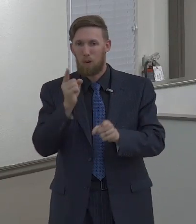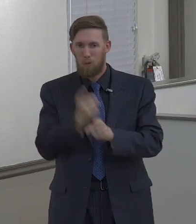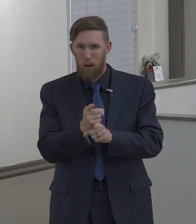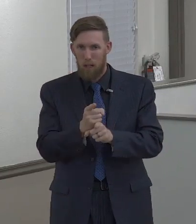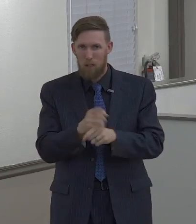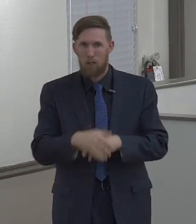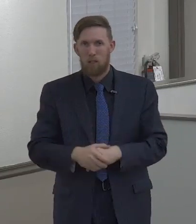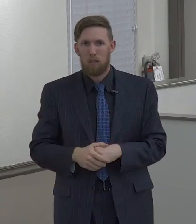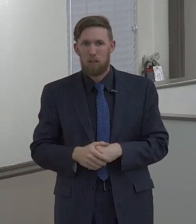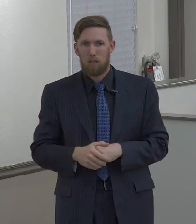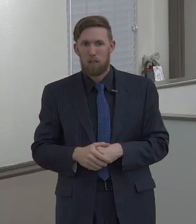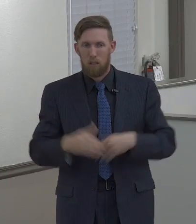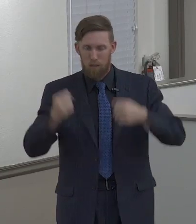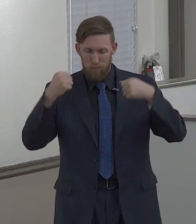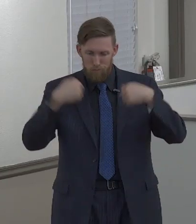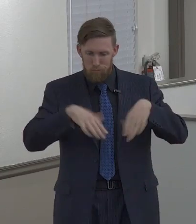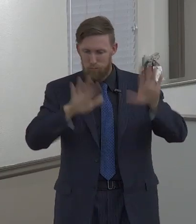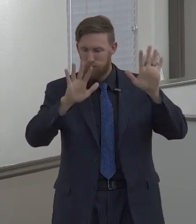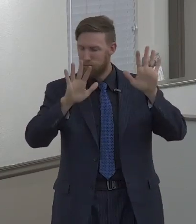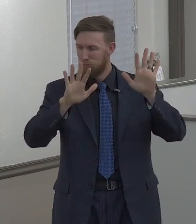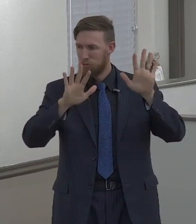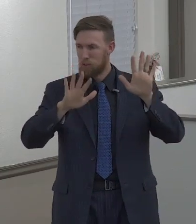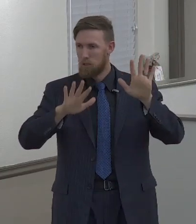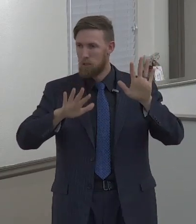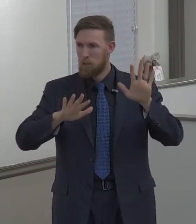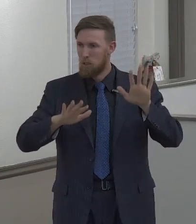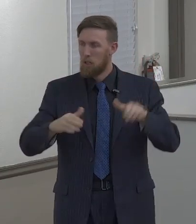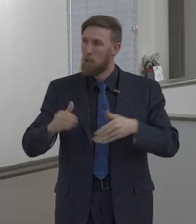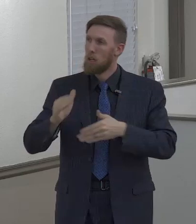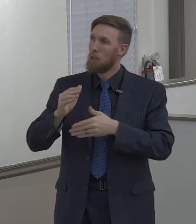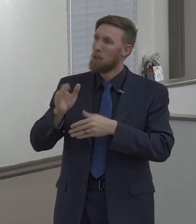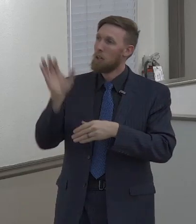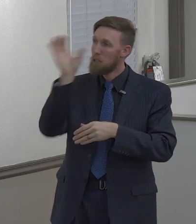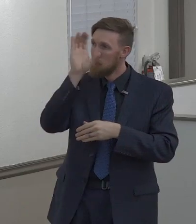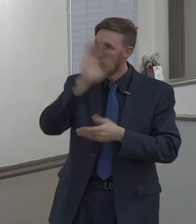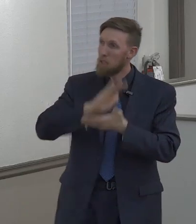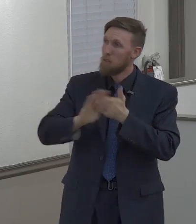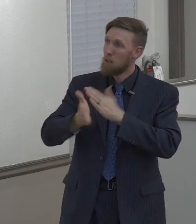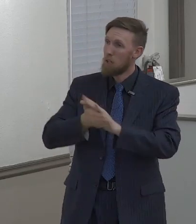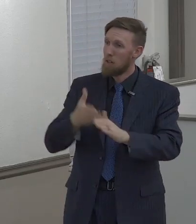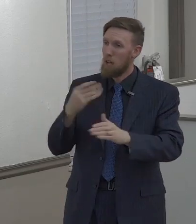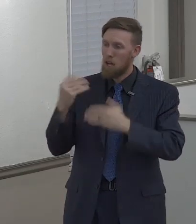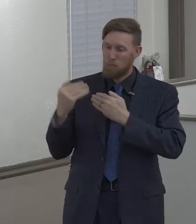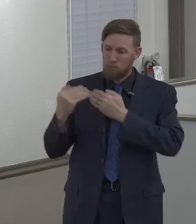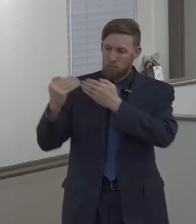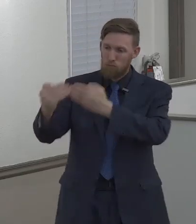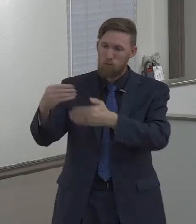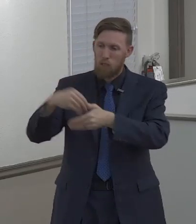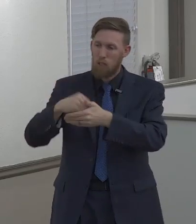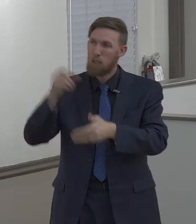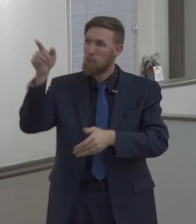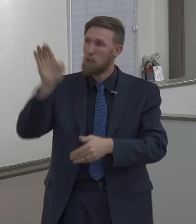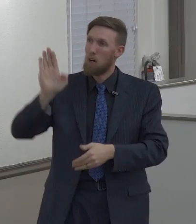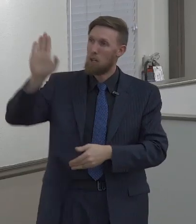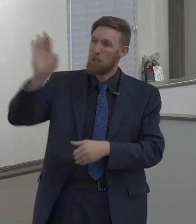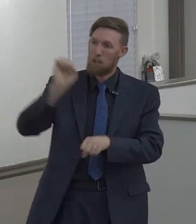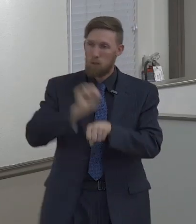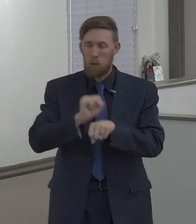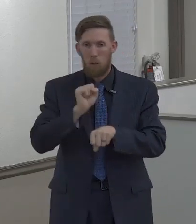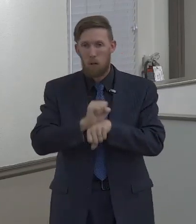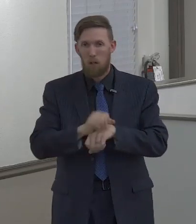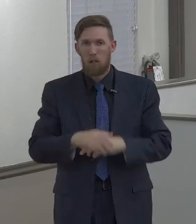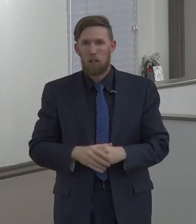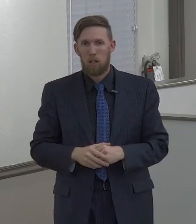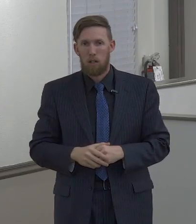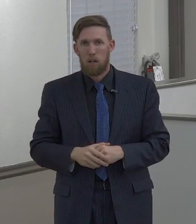Just get it right. Be done with it. Seek forgiveness. Move on and move forward for the Lord. And the